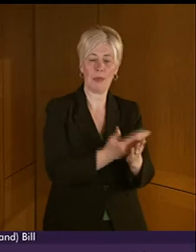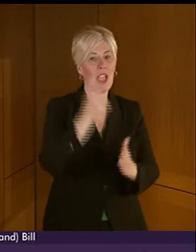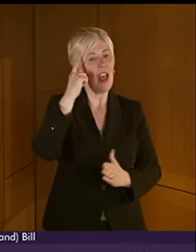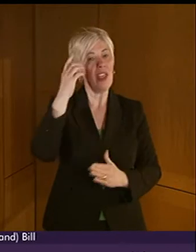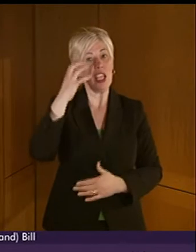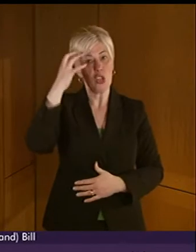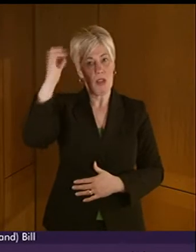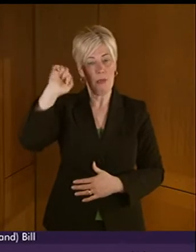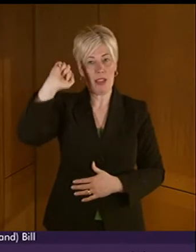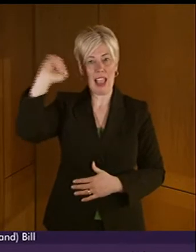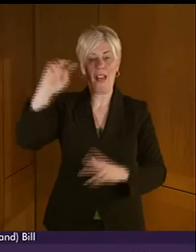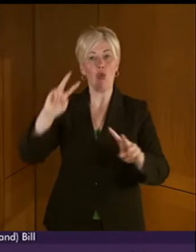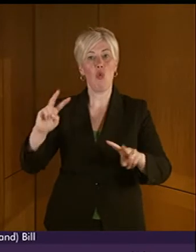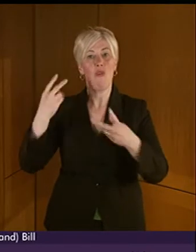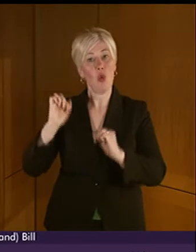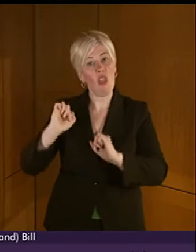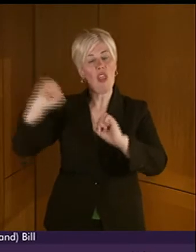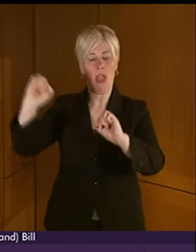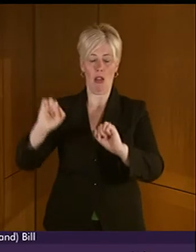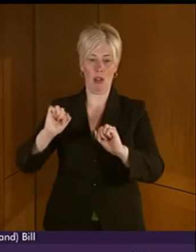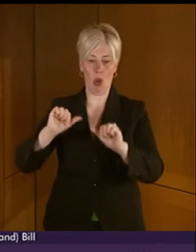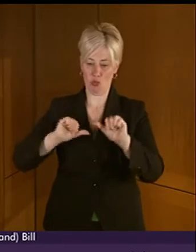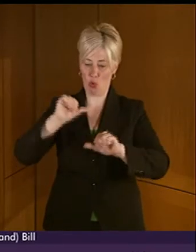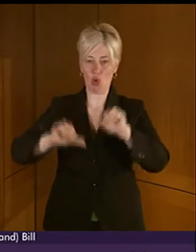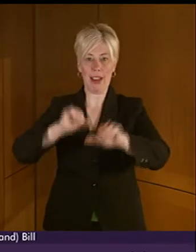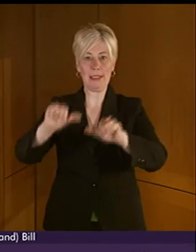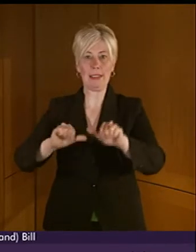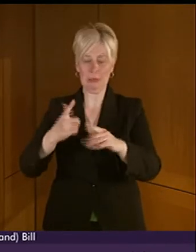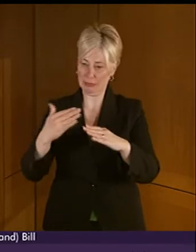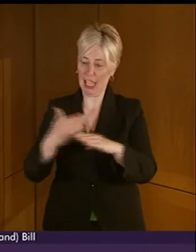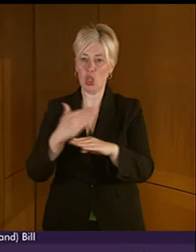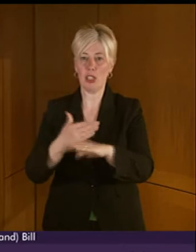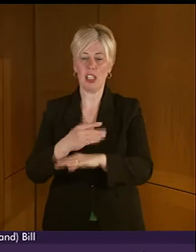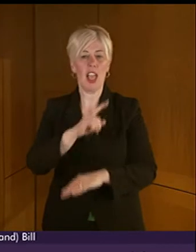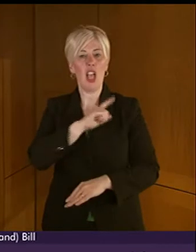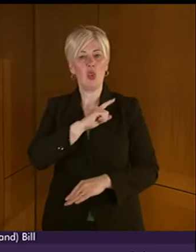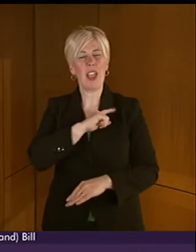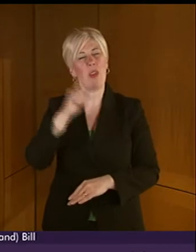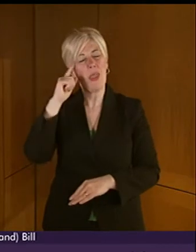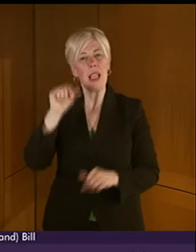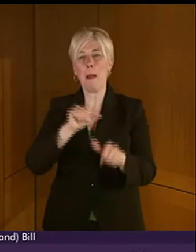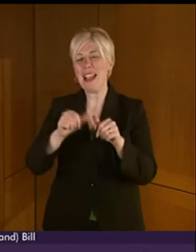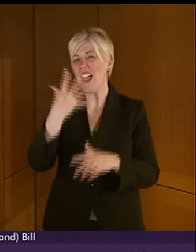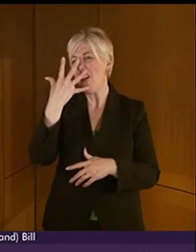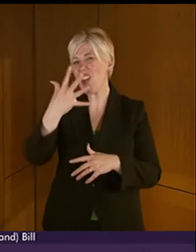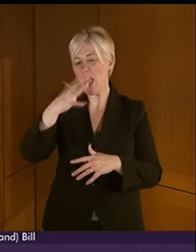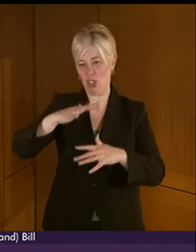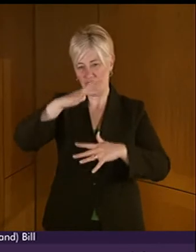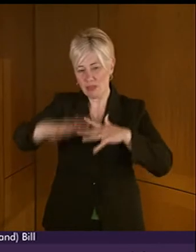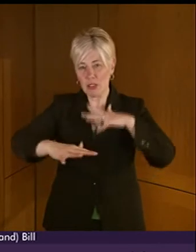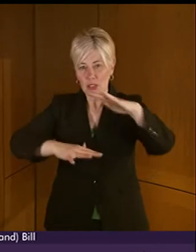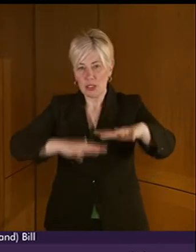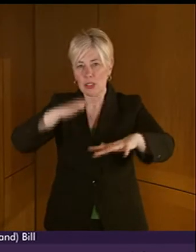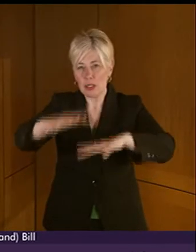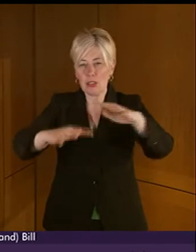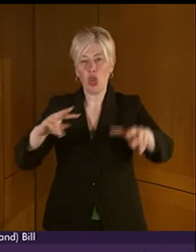reviews its own progress and justifies its own actions. That is why it is imperative that the Plan is reviewed on a five-year review cycle. This will